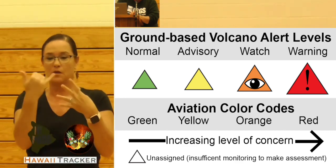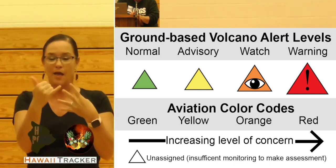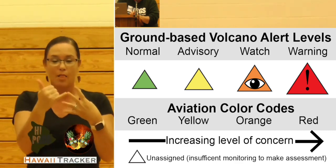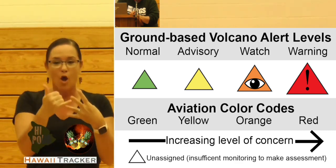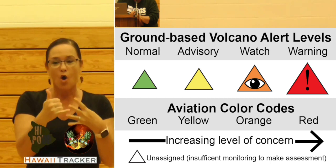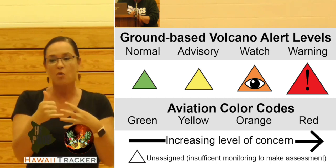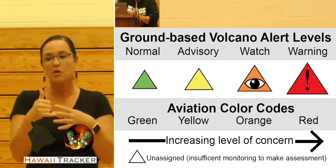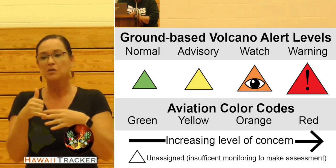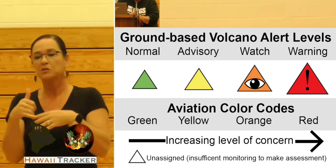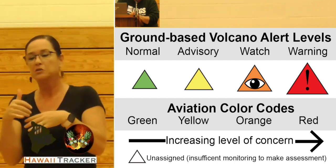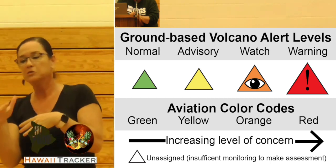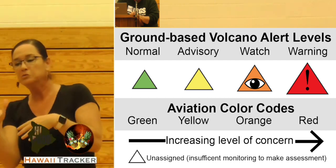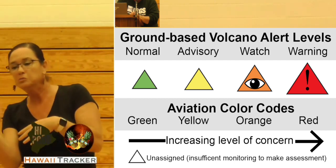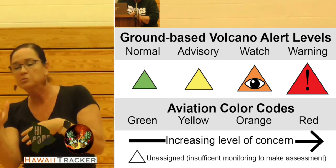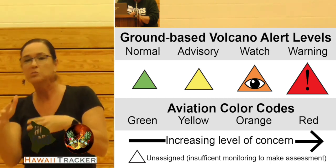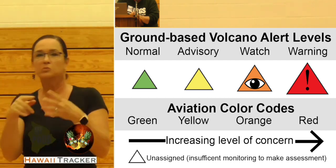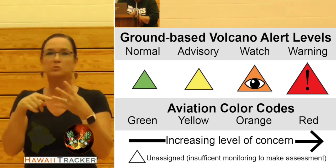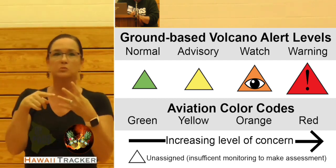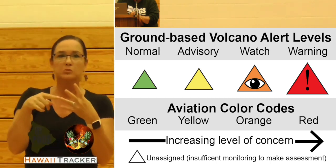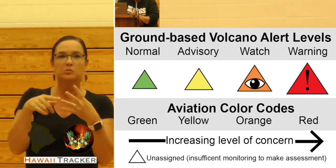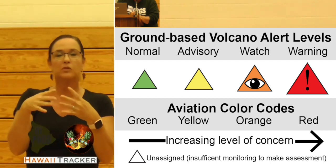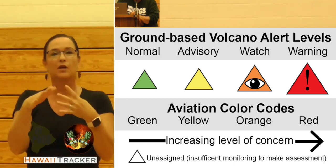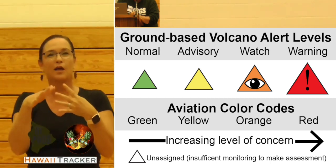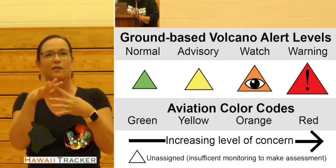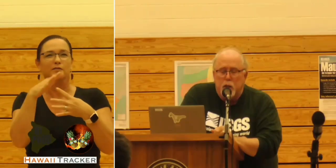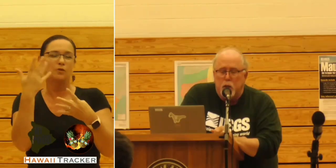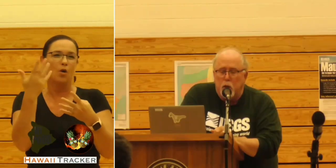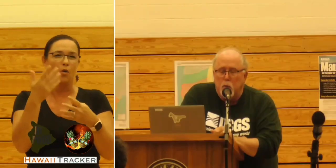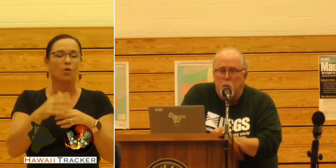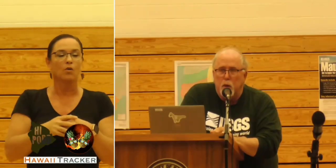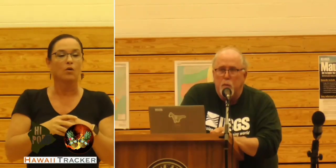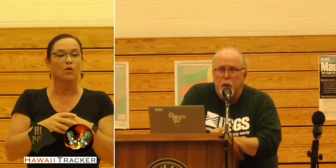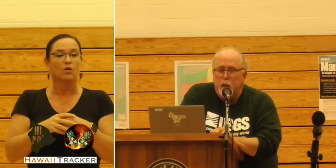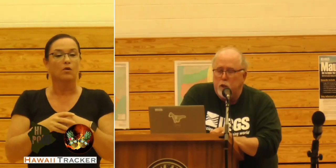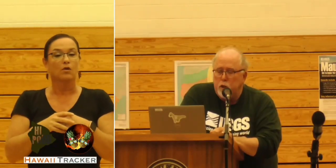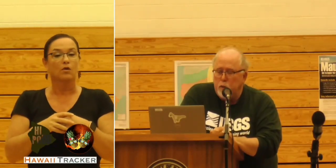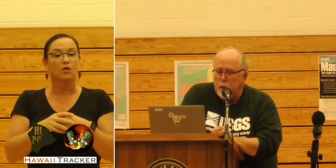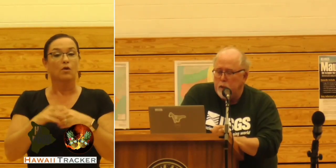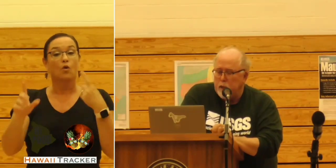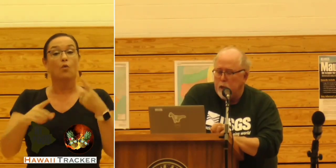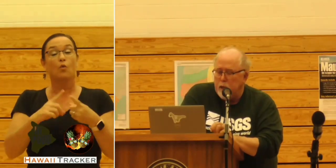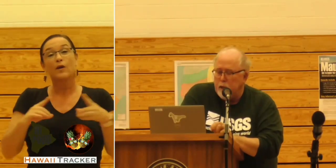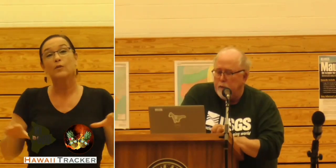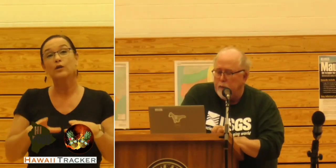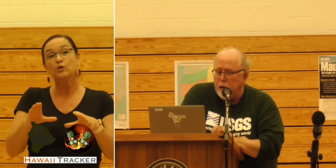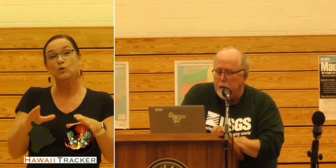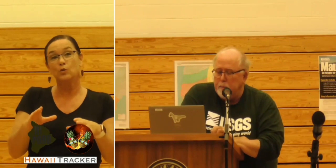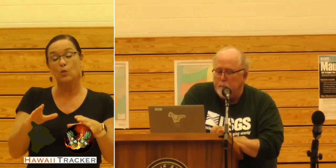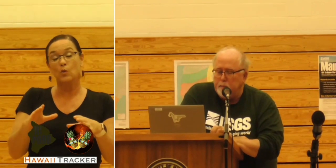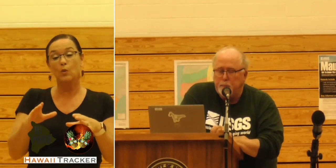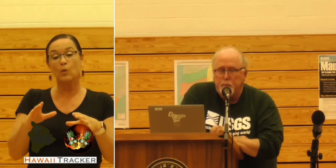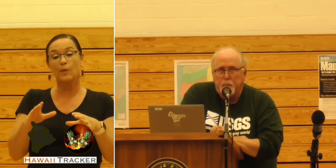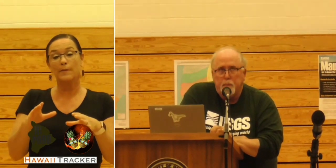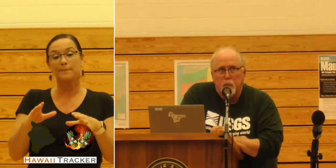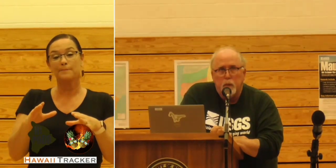or orange from watch, or red from warning, okay? So when we do this kind of